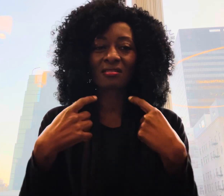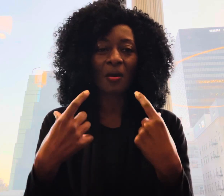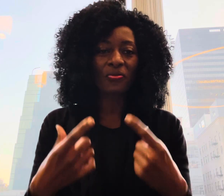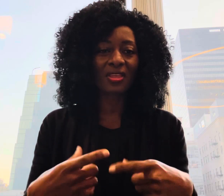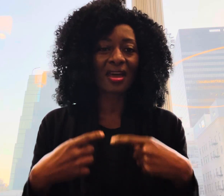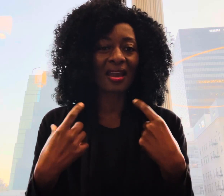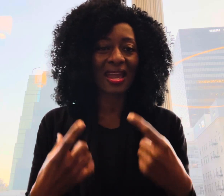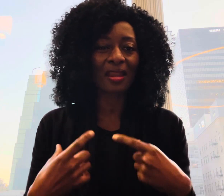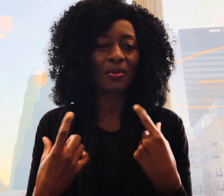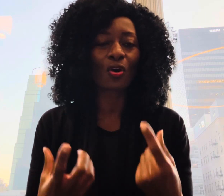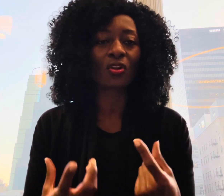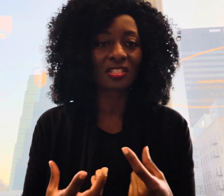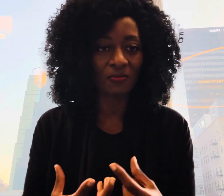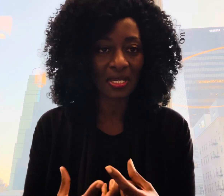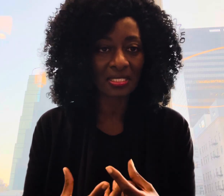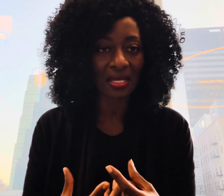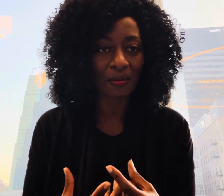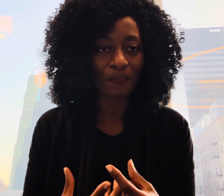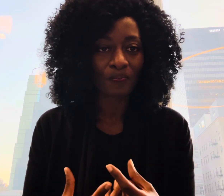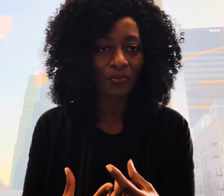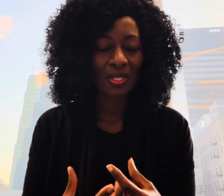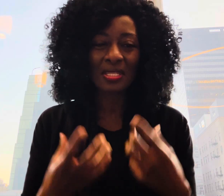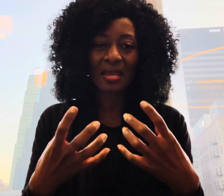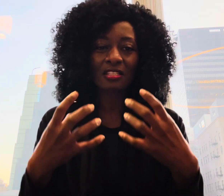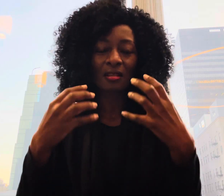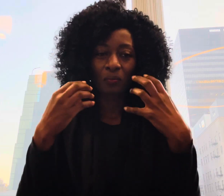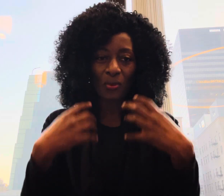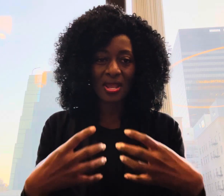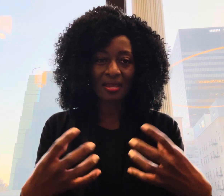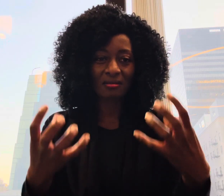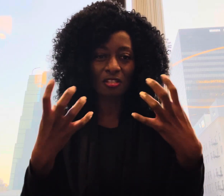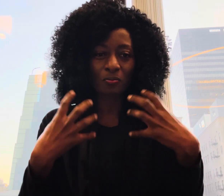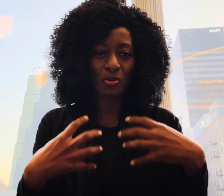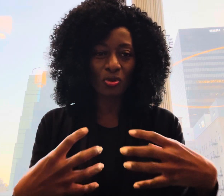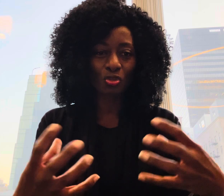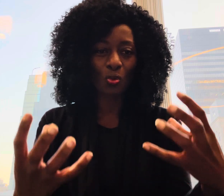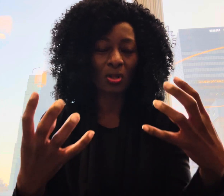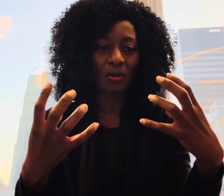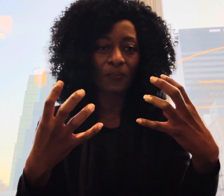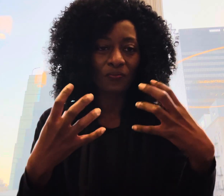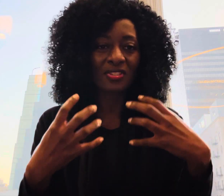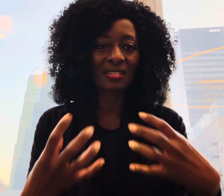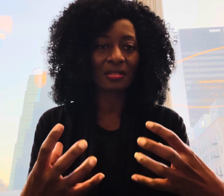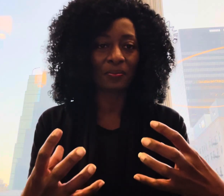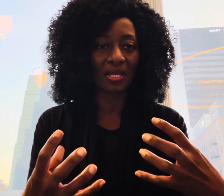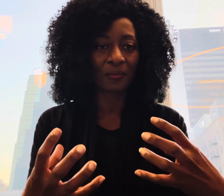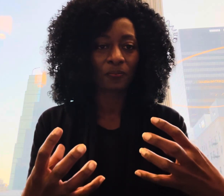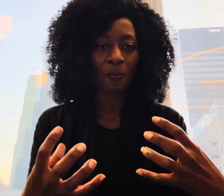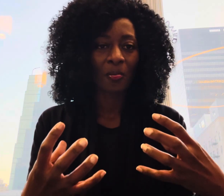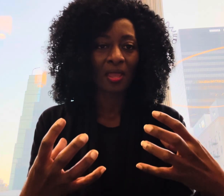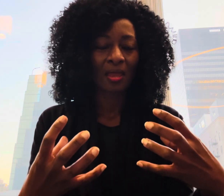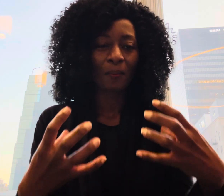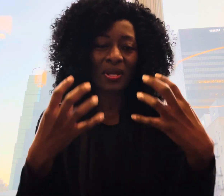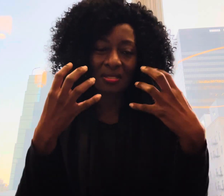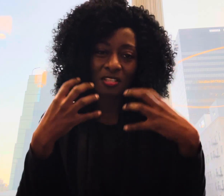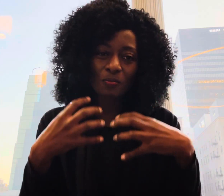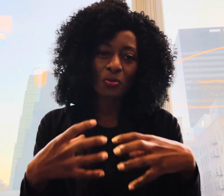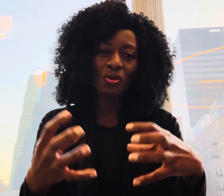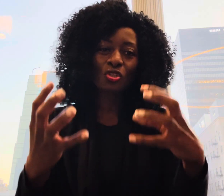something that can be cultivated yes prayer is a spiritual discipline but it's a spiritual